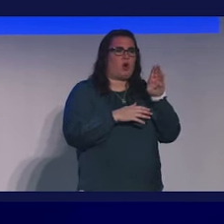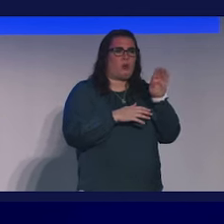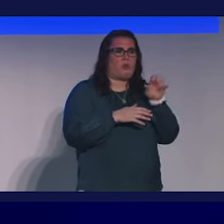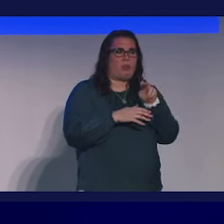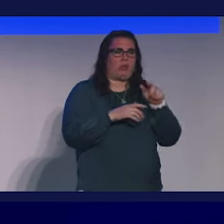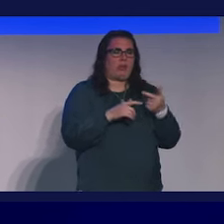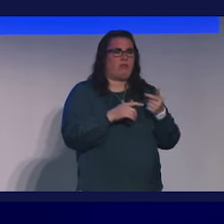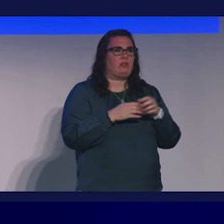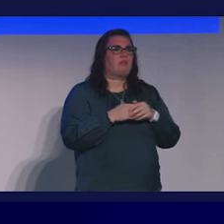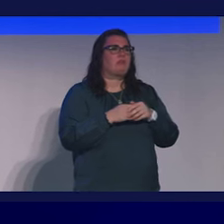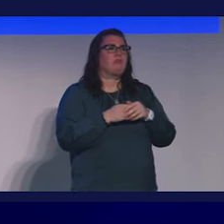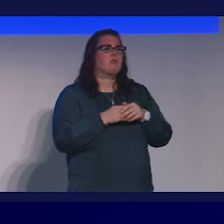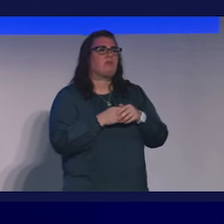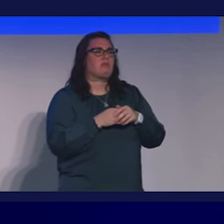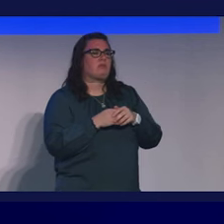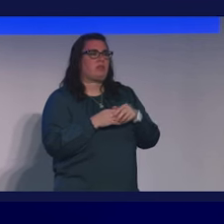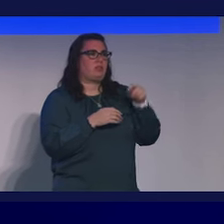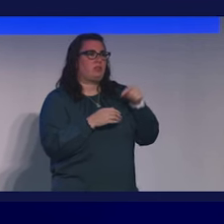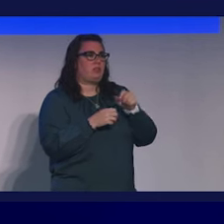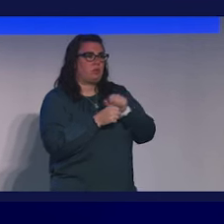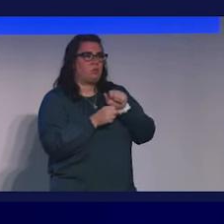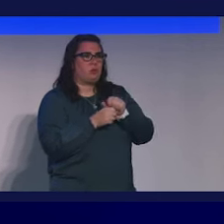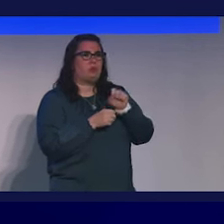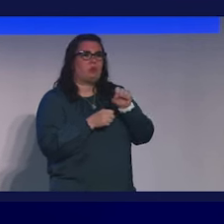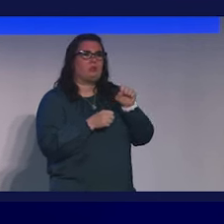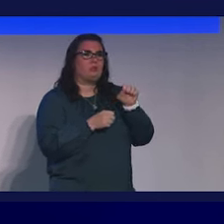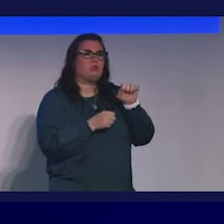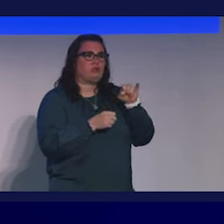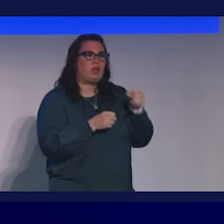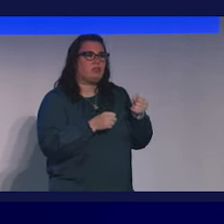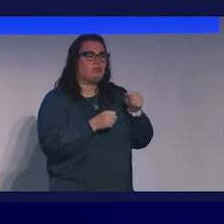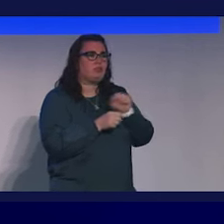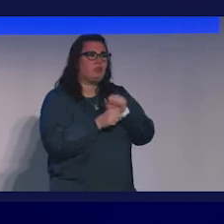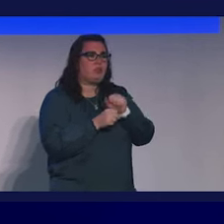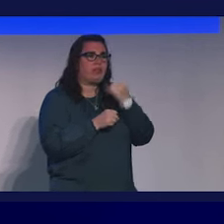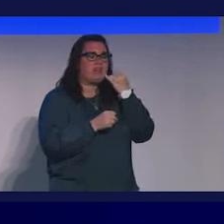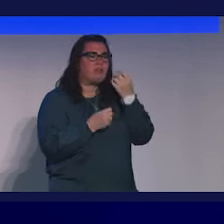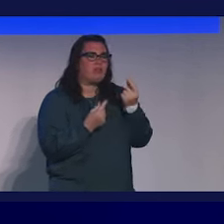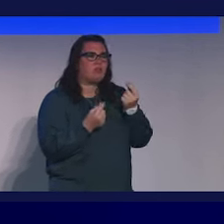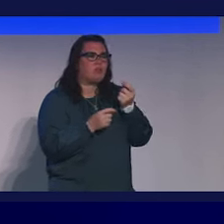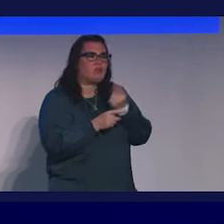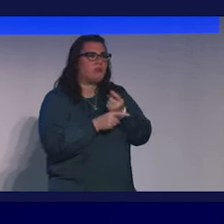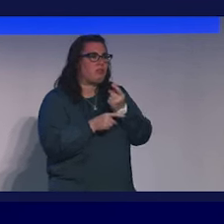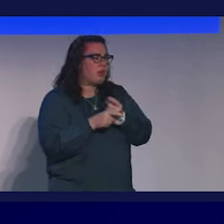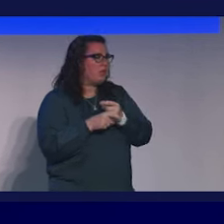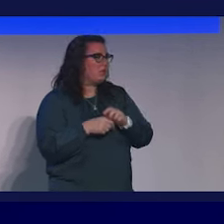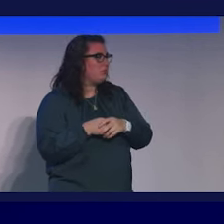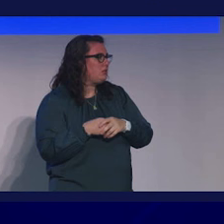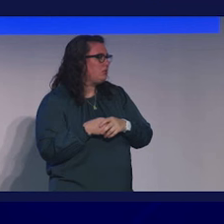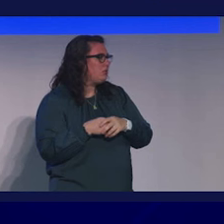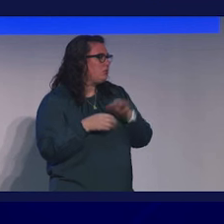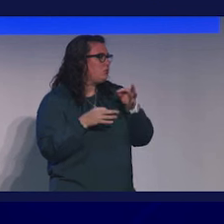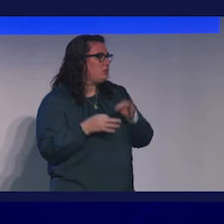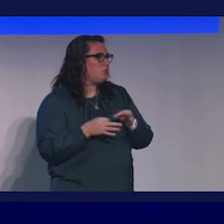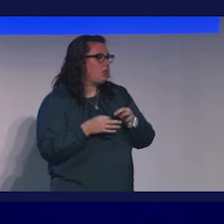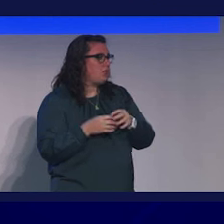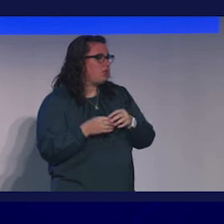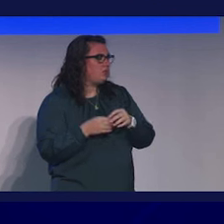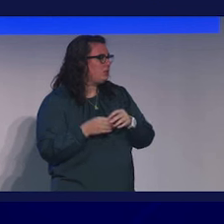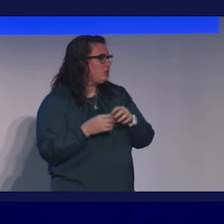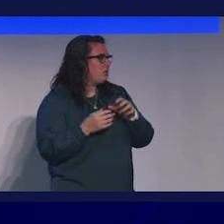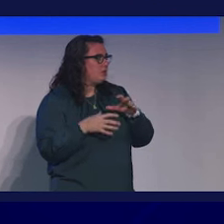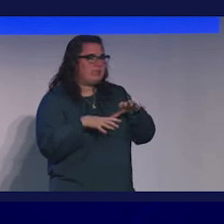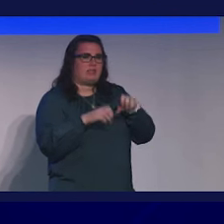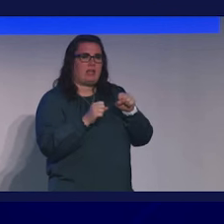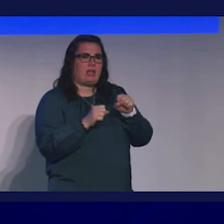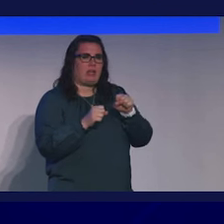come to institutions like this. And that this work is social justice work if we can get it done right. We decided to take what